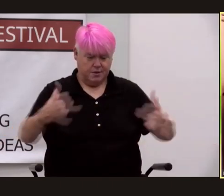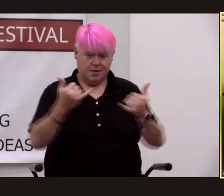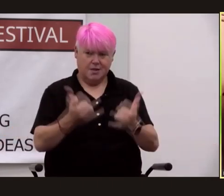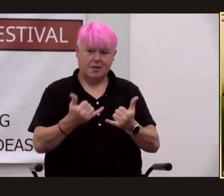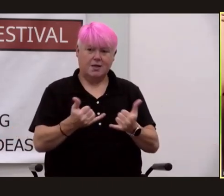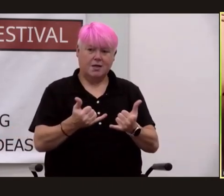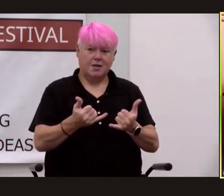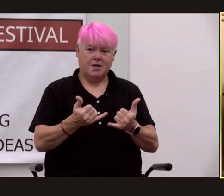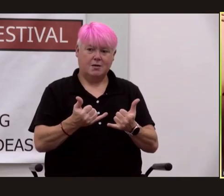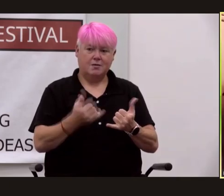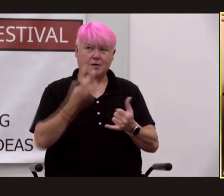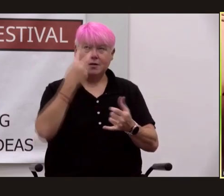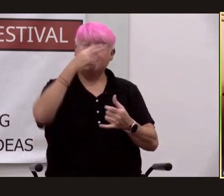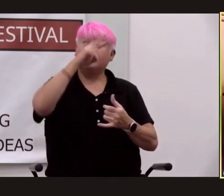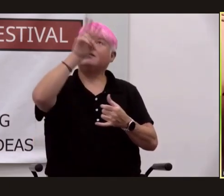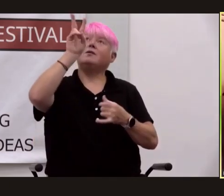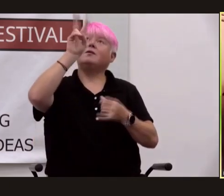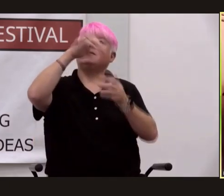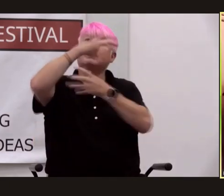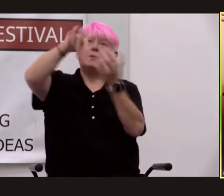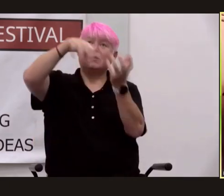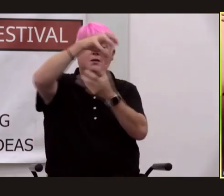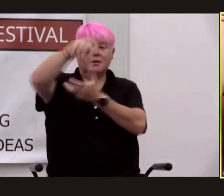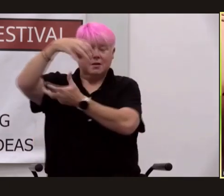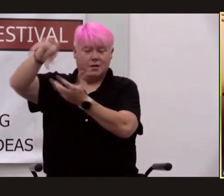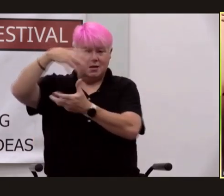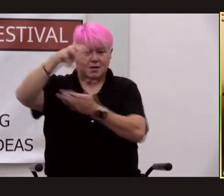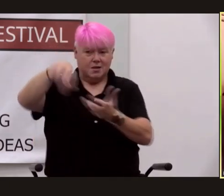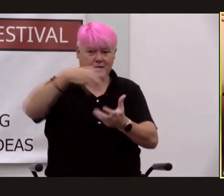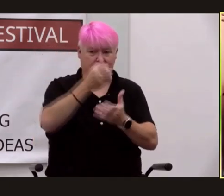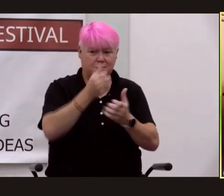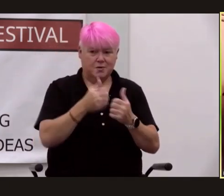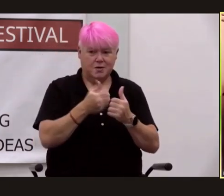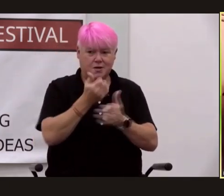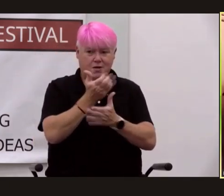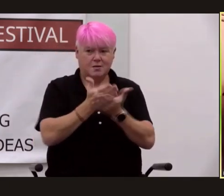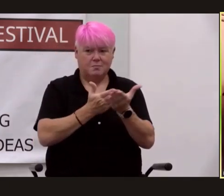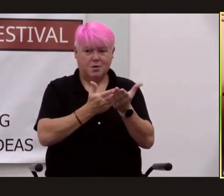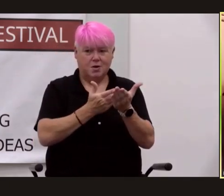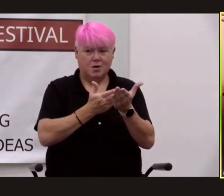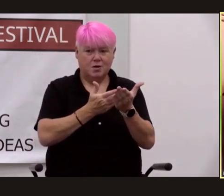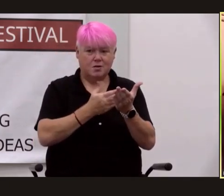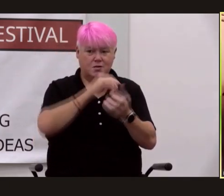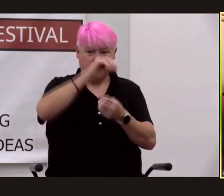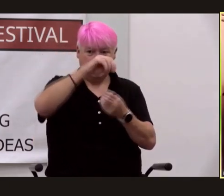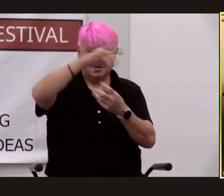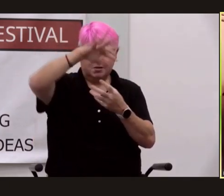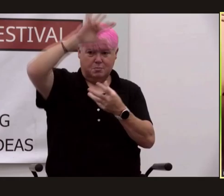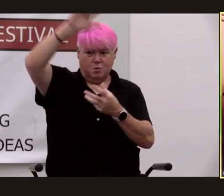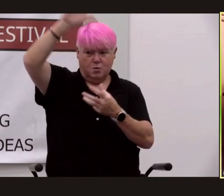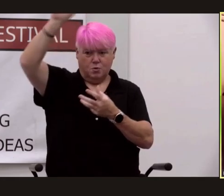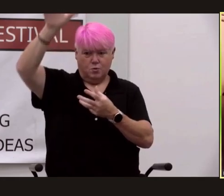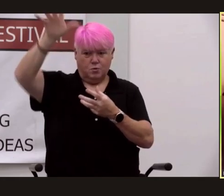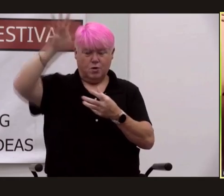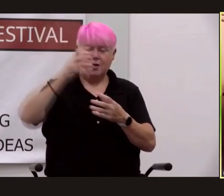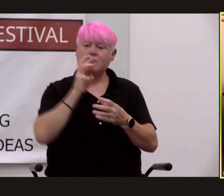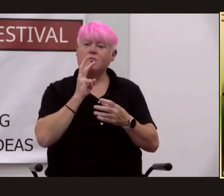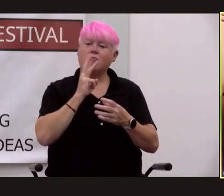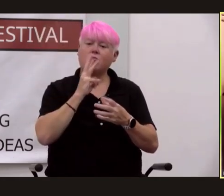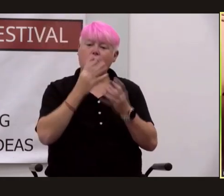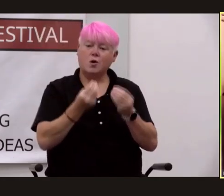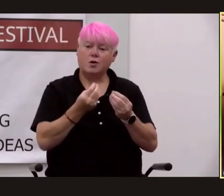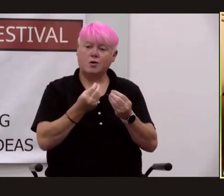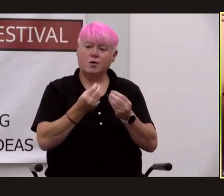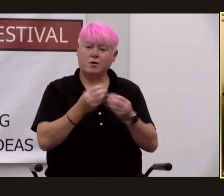again the clouds emerging from his mouth were equal parts smoke and condensation ashley pond was frozen a giant